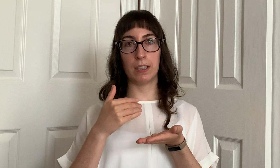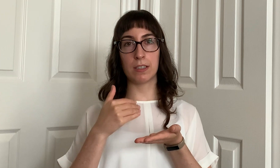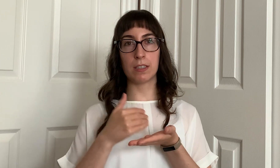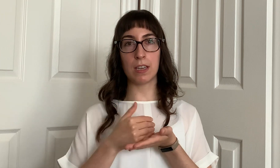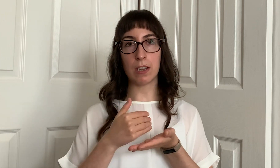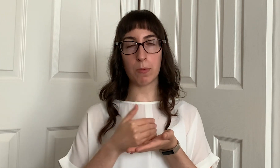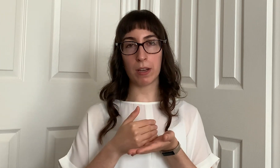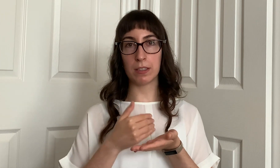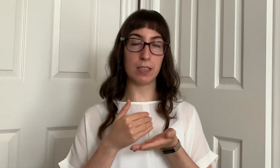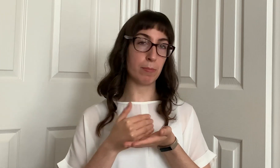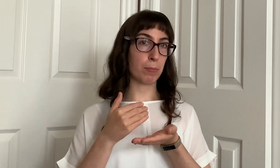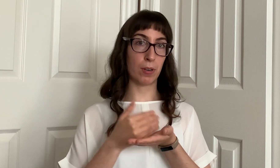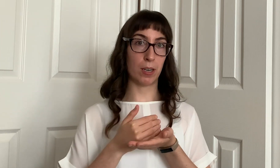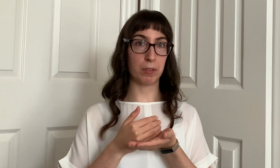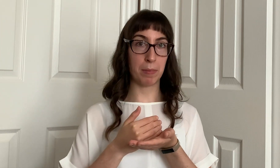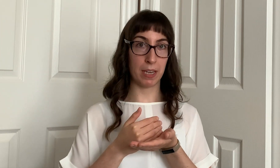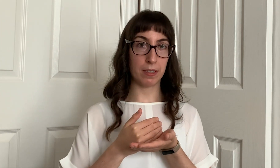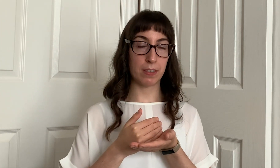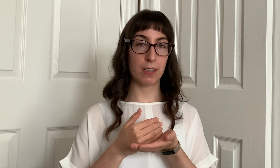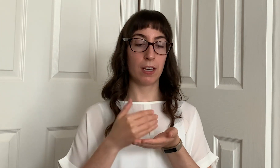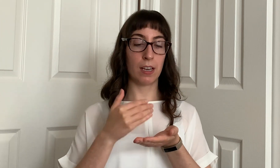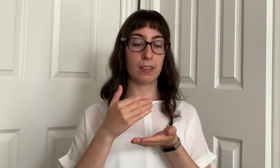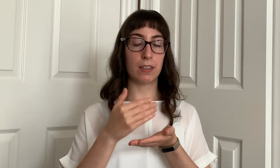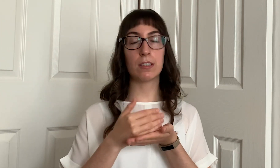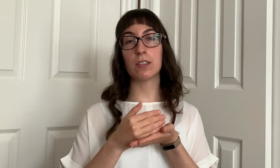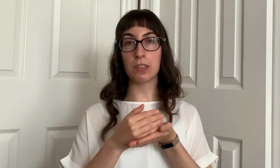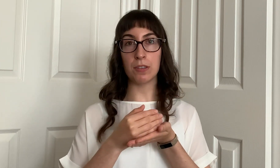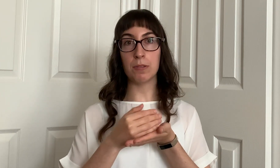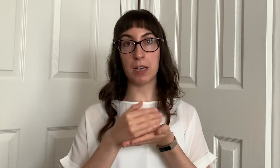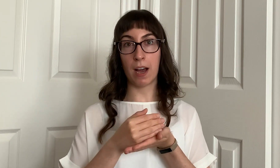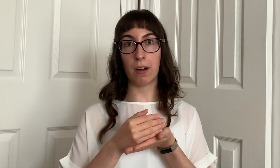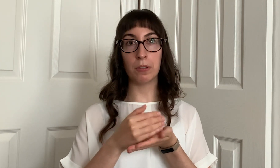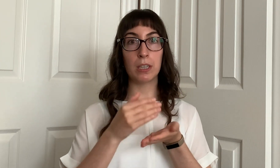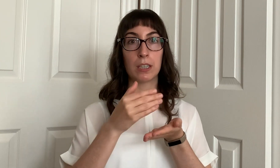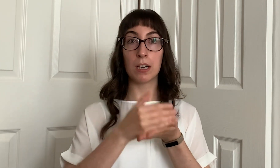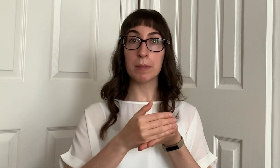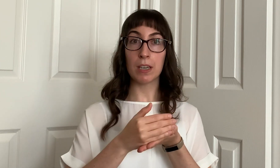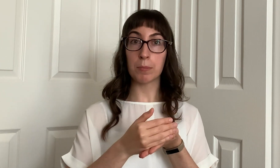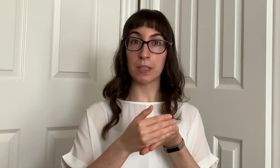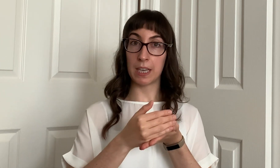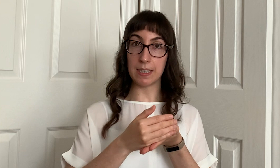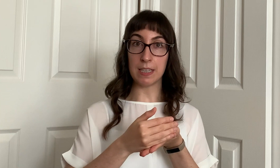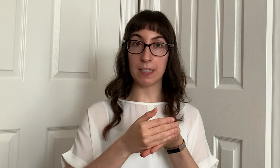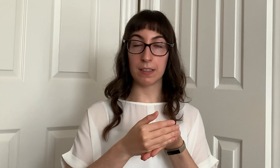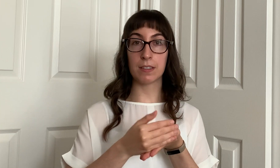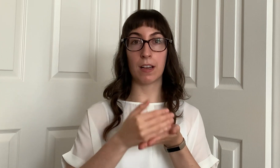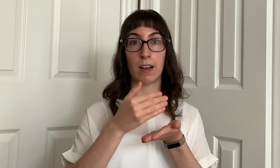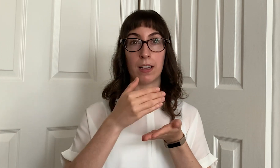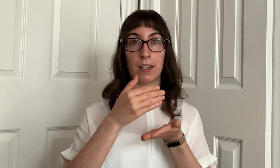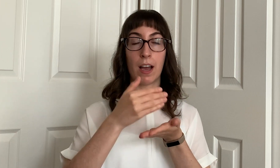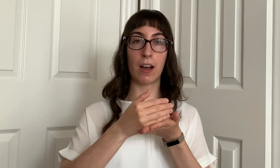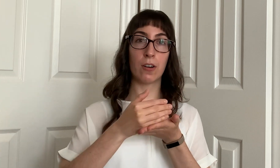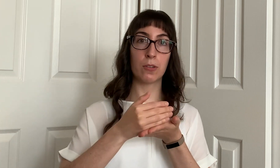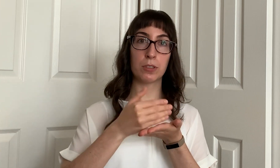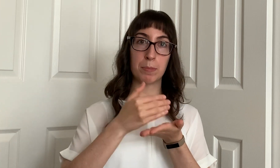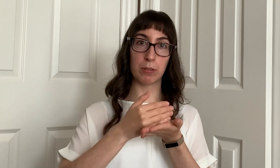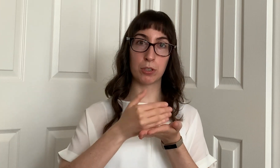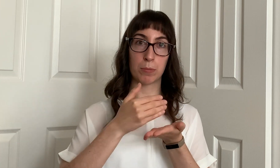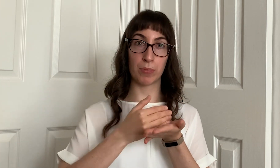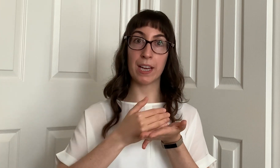seeing what the deeper problem is and then this is you now coming up with ideas on how to build your brand